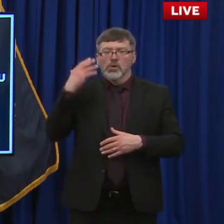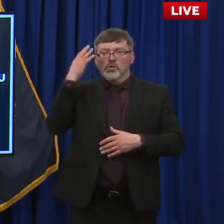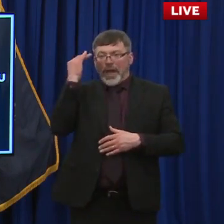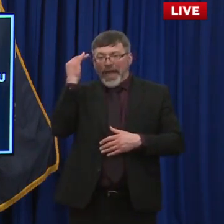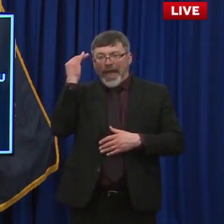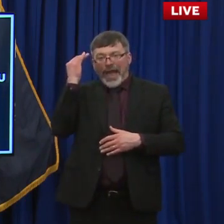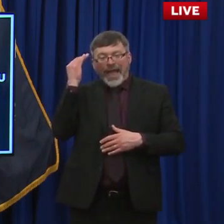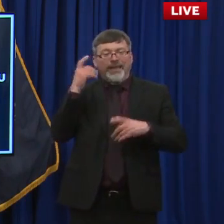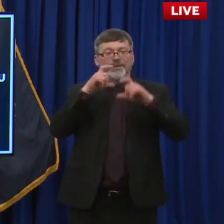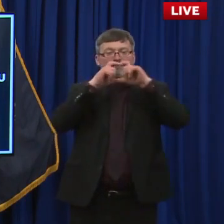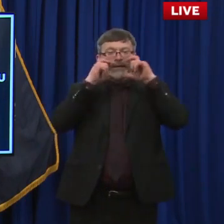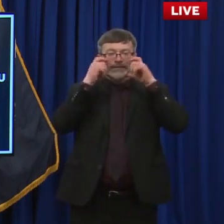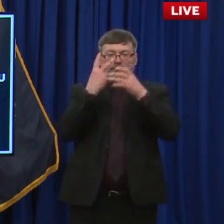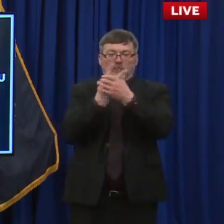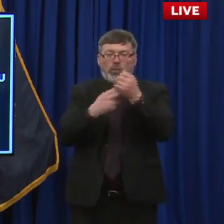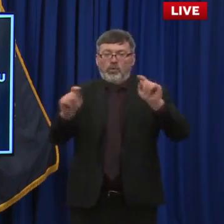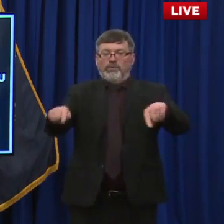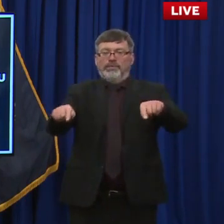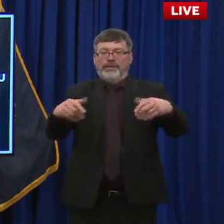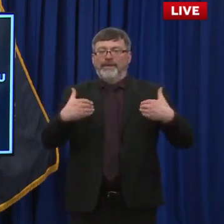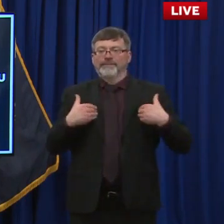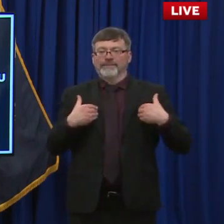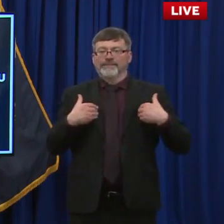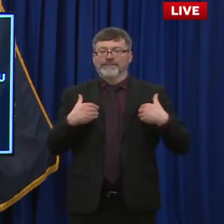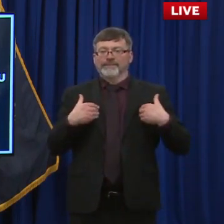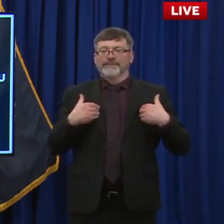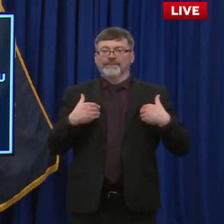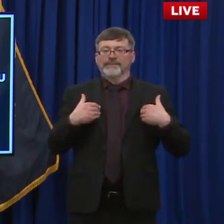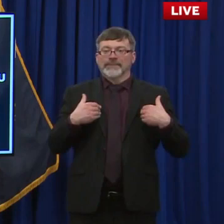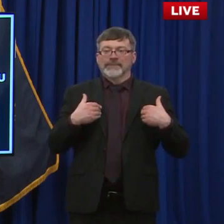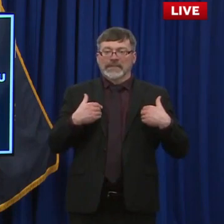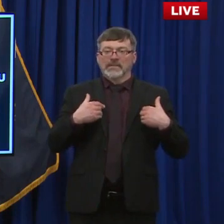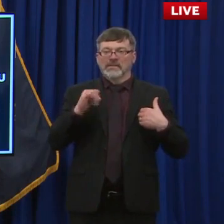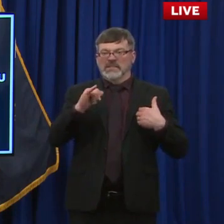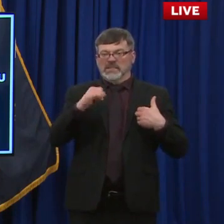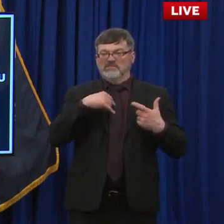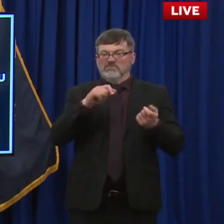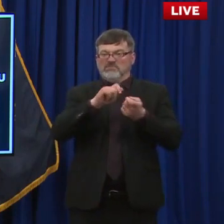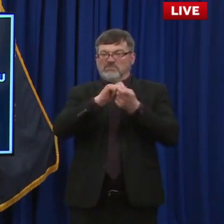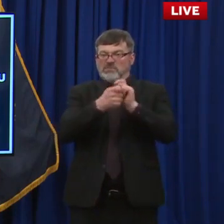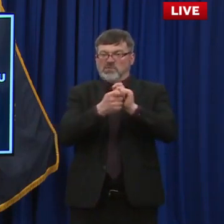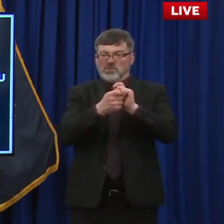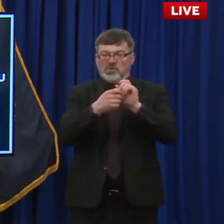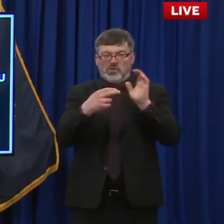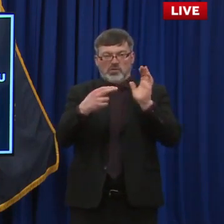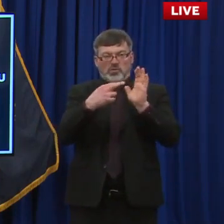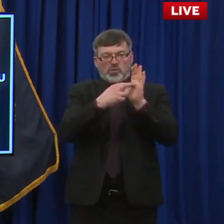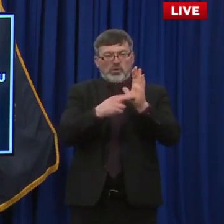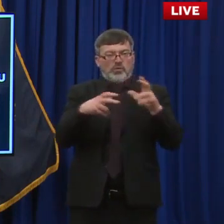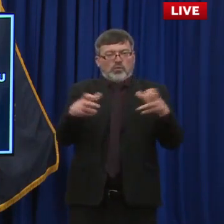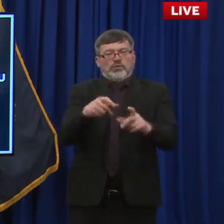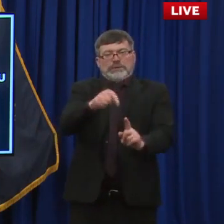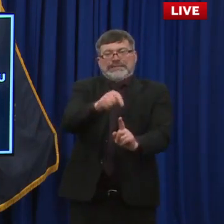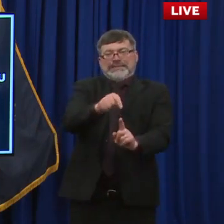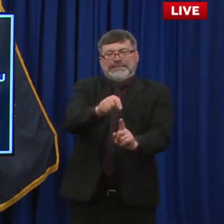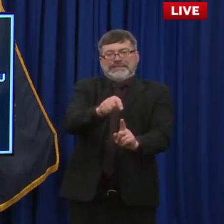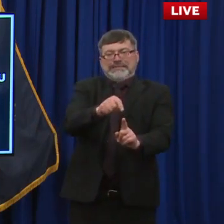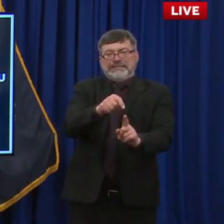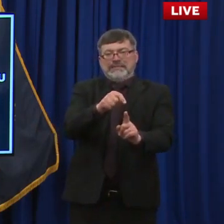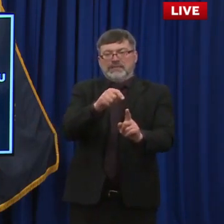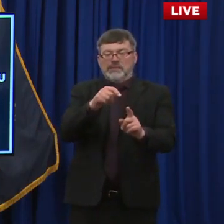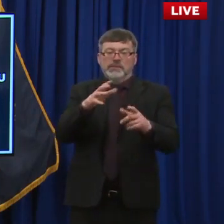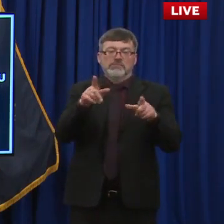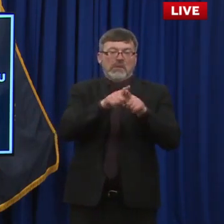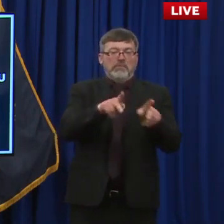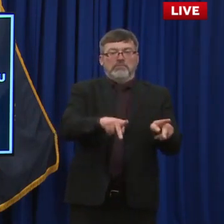some of our quarantine guidance, uh, for exposures in school settings that is, um, specific to the